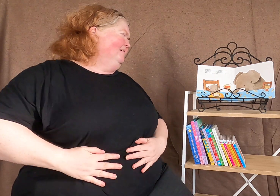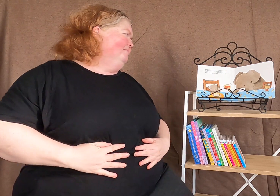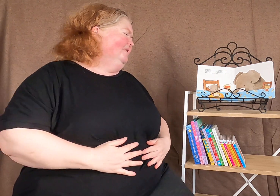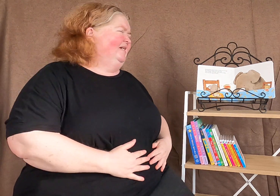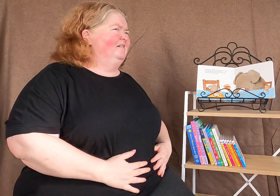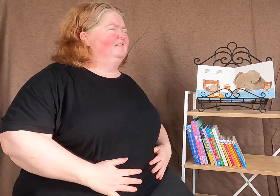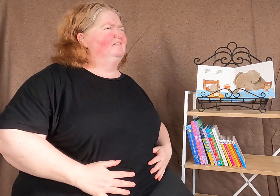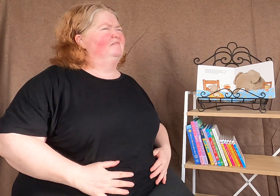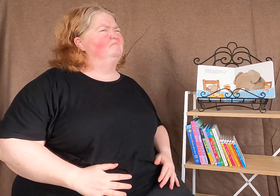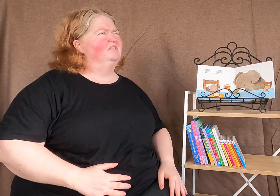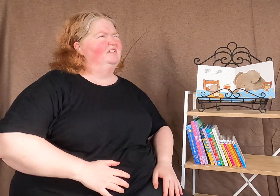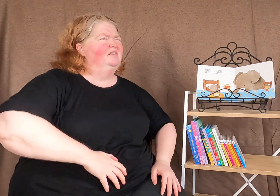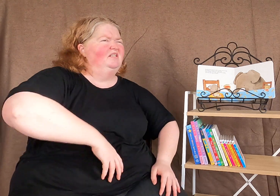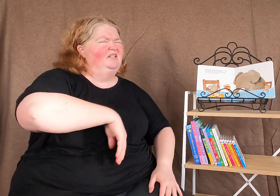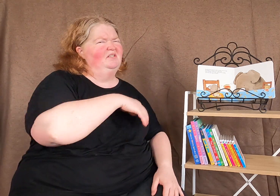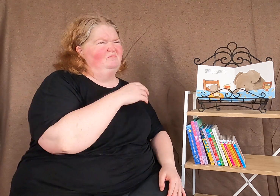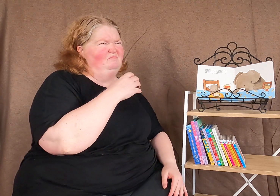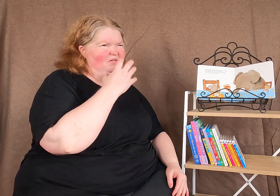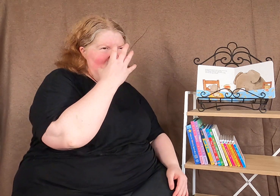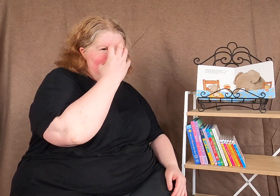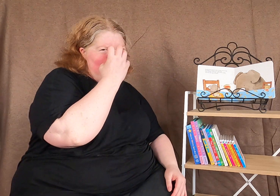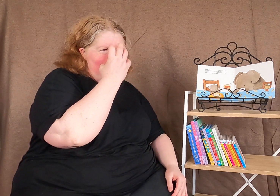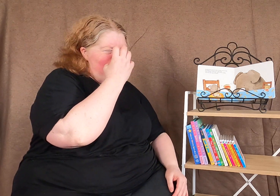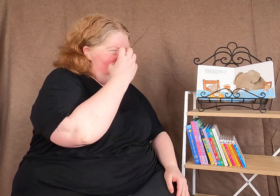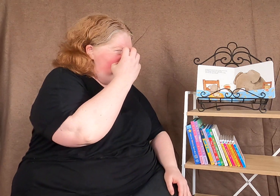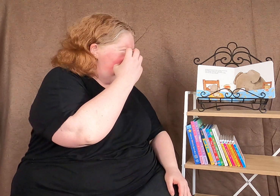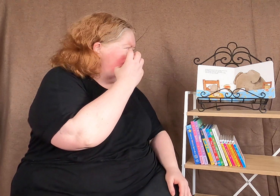rumbly. I'm getting in a bad mood.